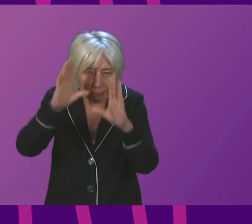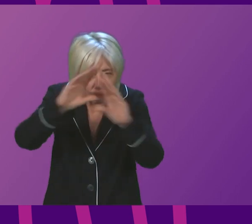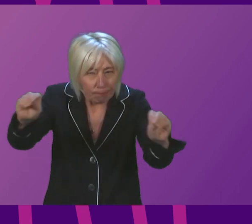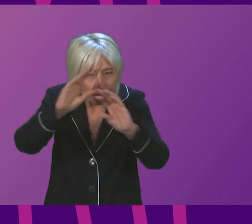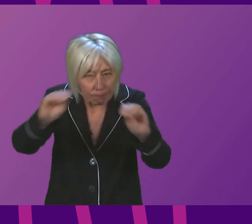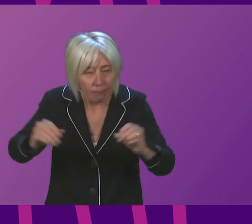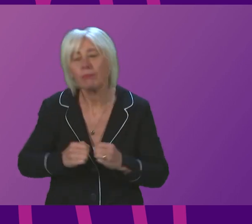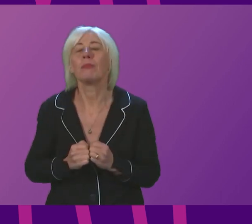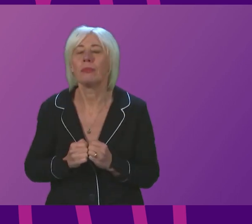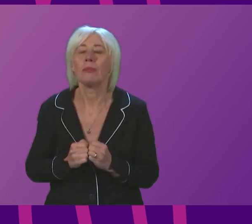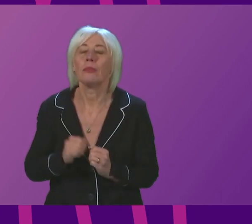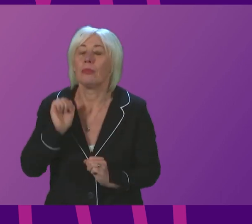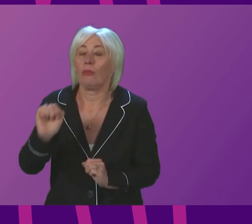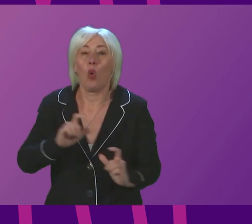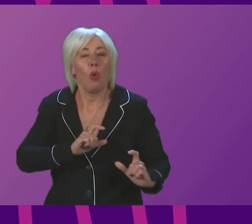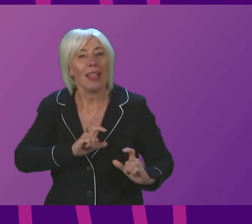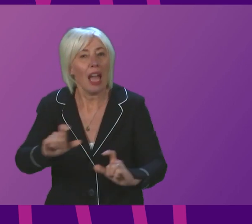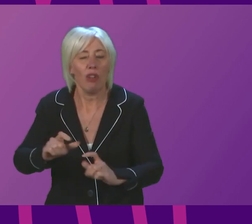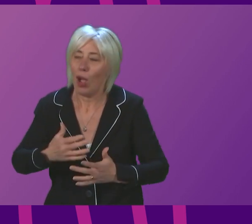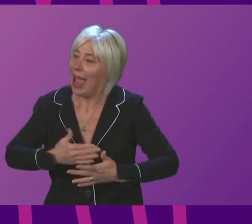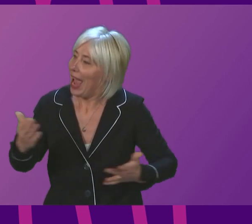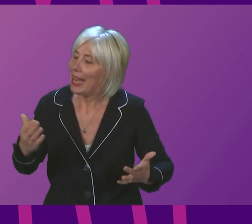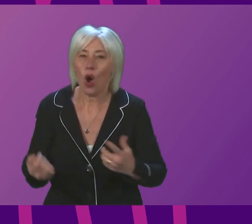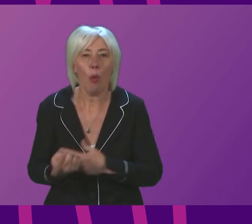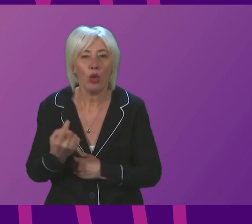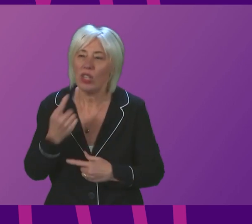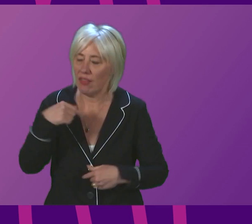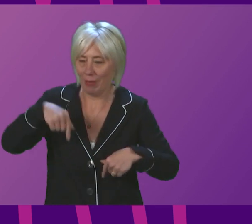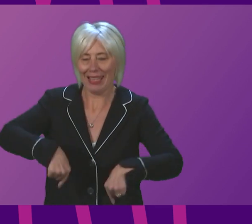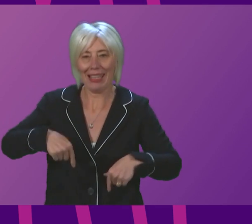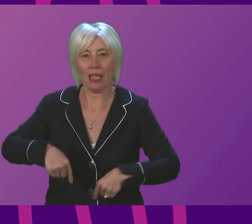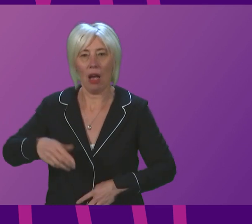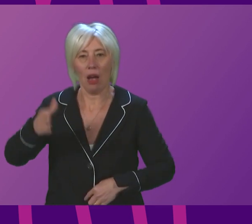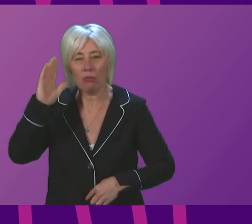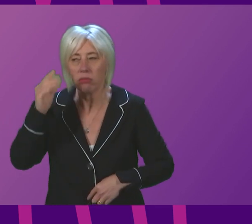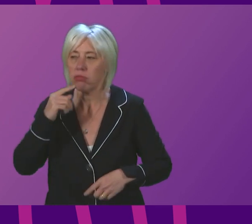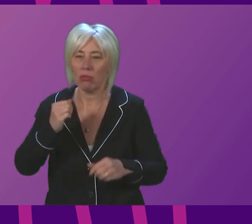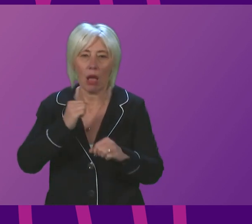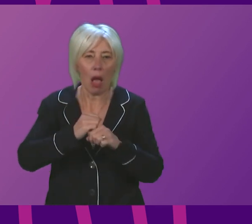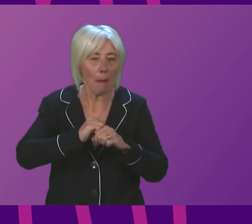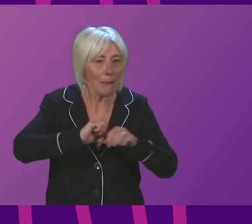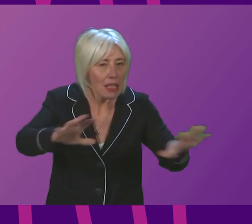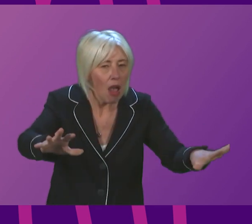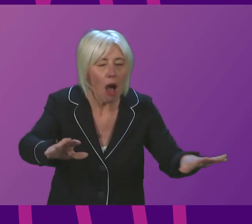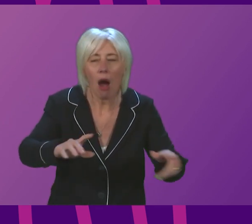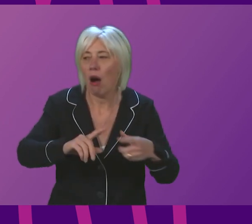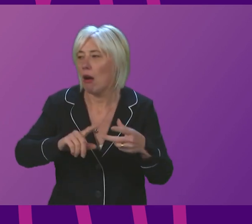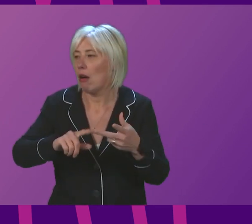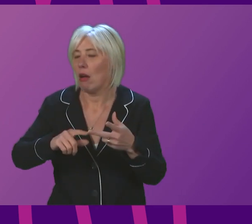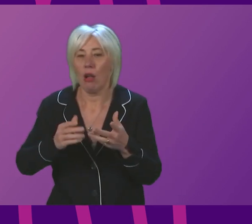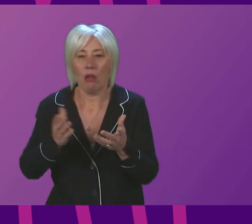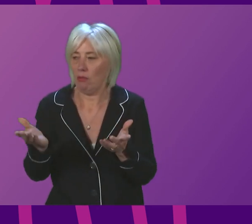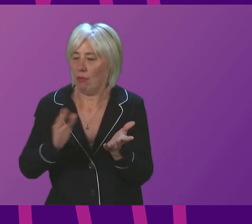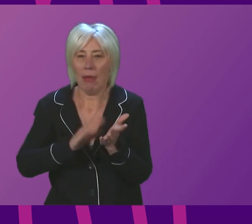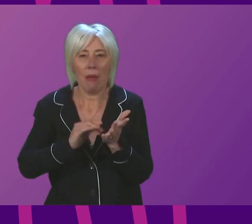Well, we will continue to take all opportunities from statements here, media statements, asking members across the